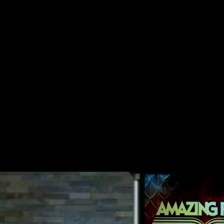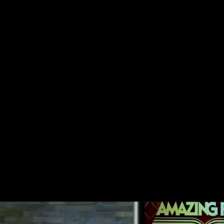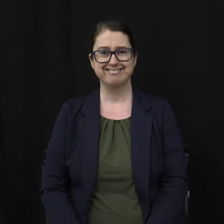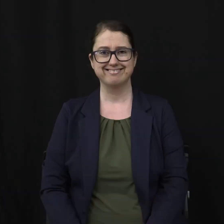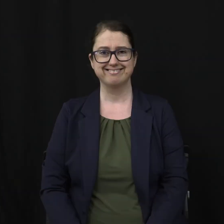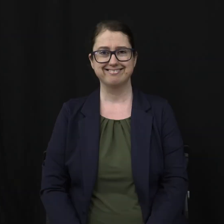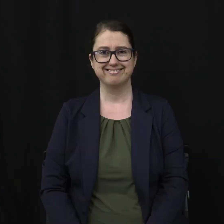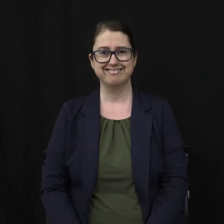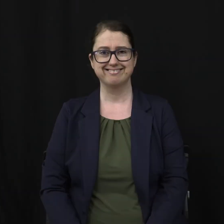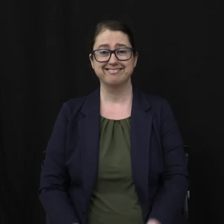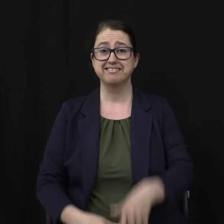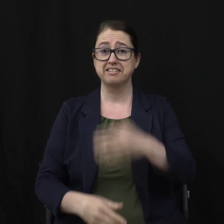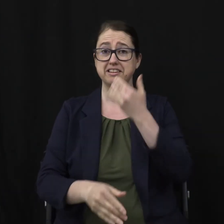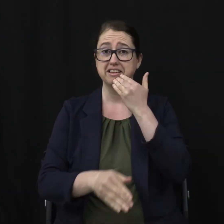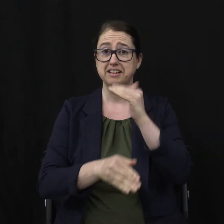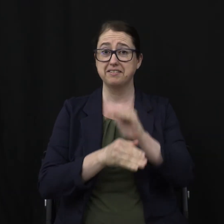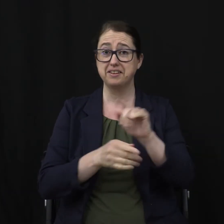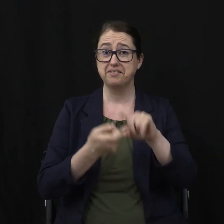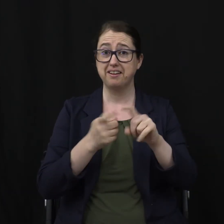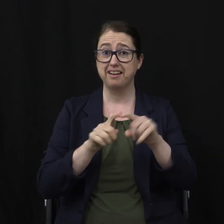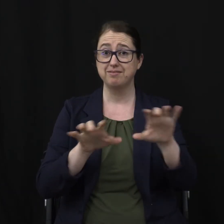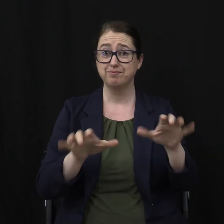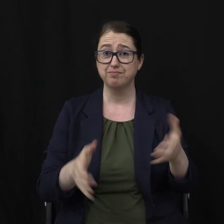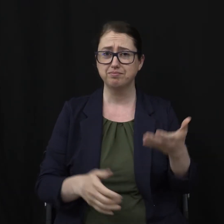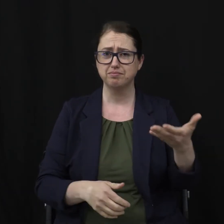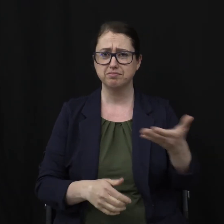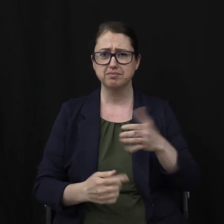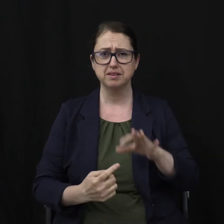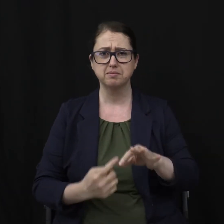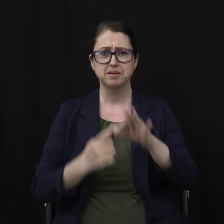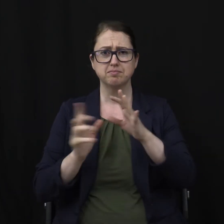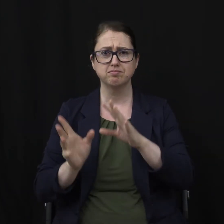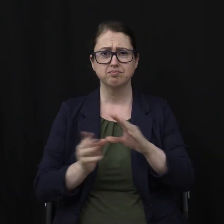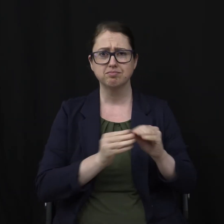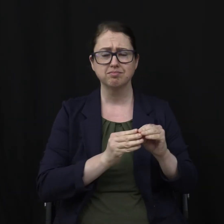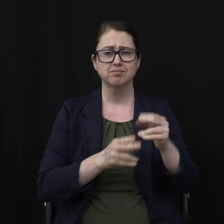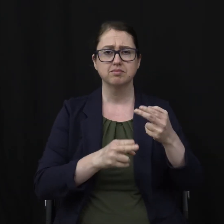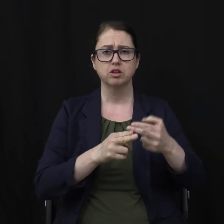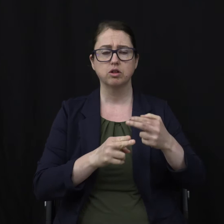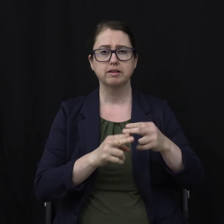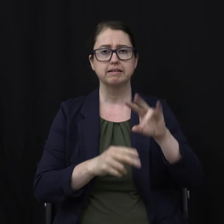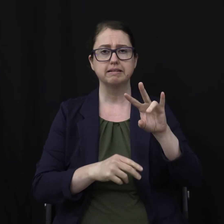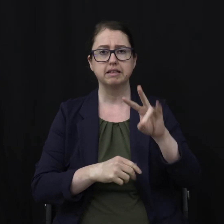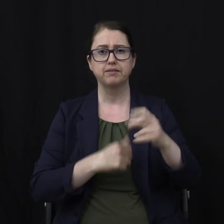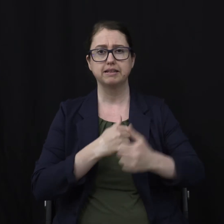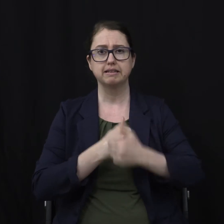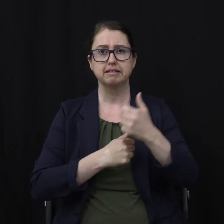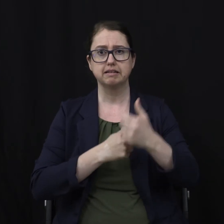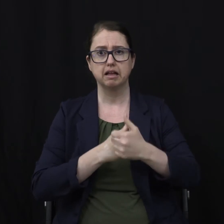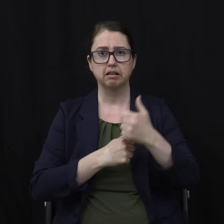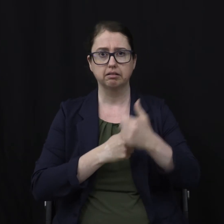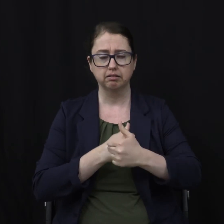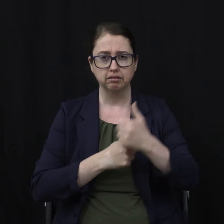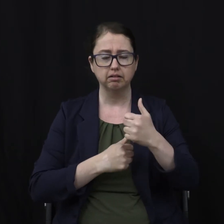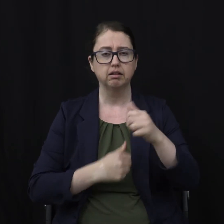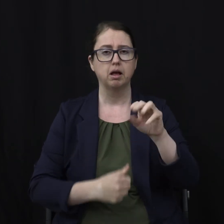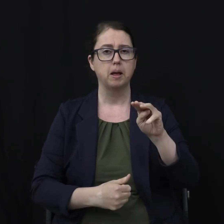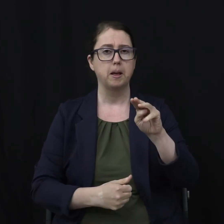Good evening, friends. We want to welcome you to this special series entitled The Seven Deadly Myths of Christianity. We've been looking at some